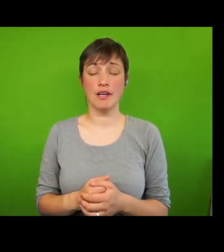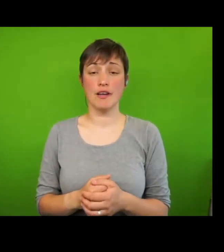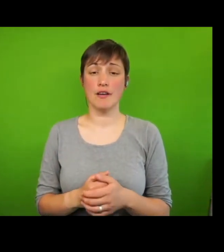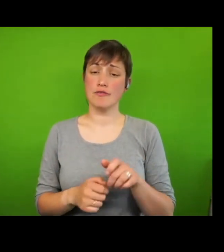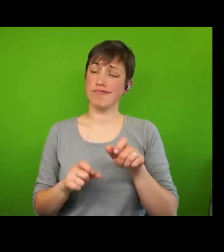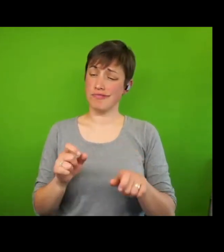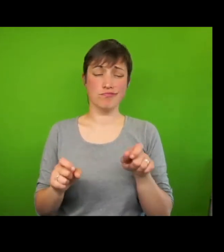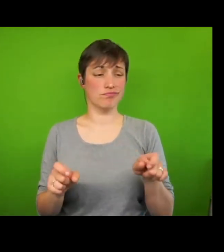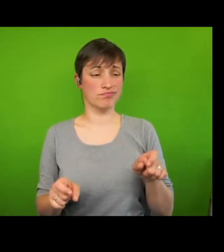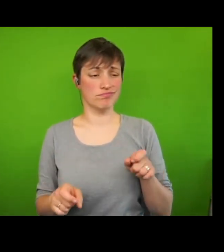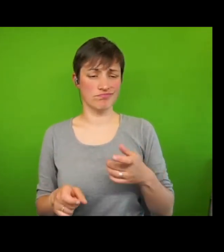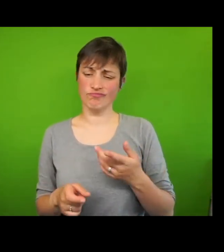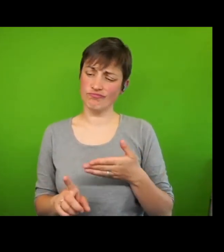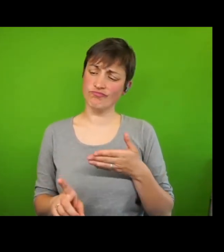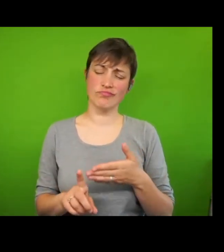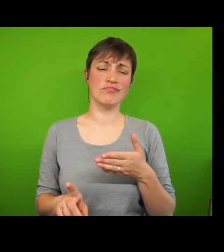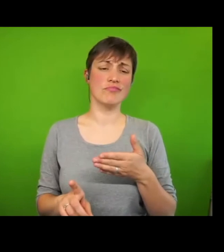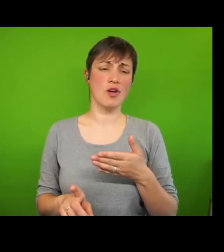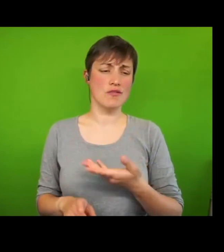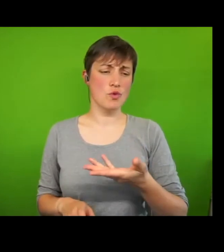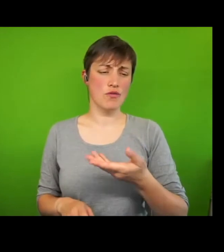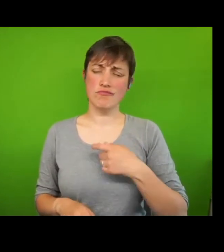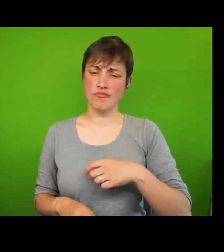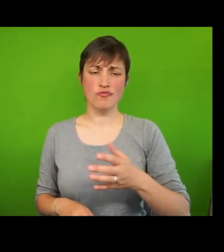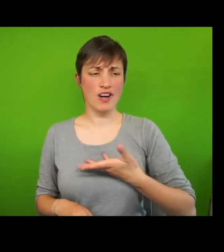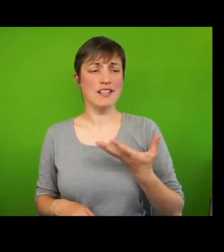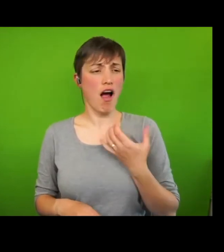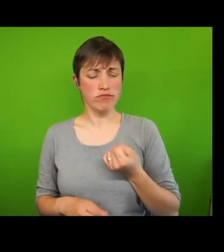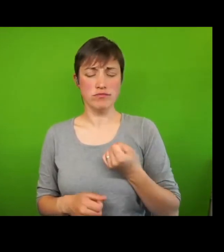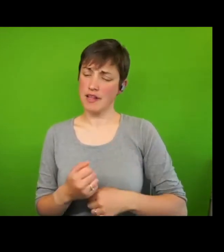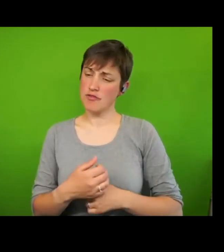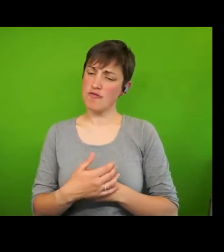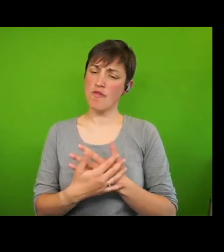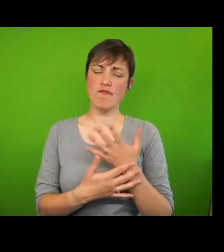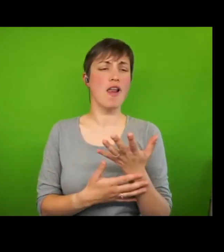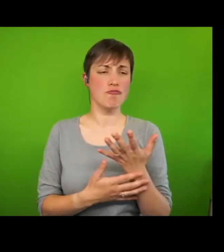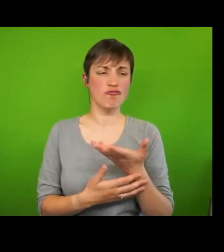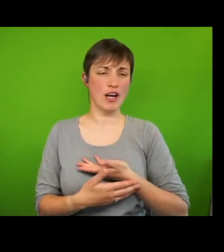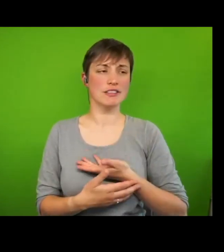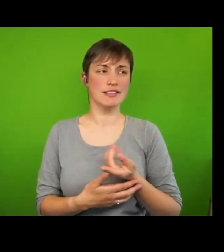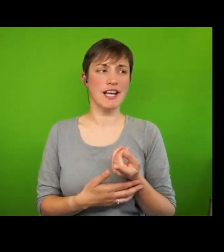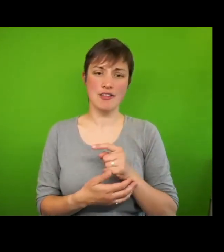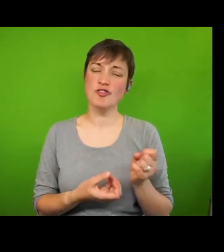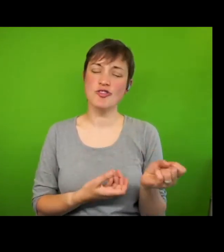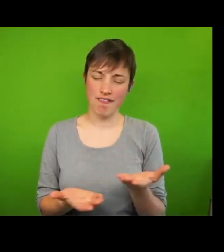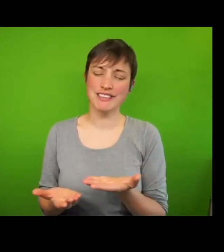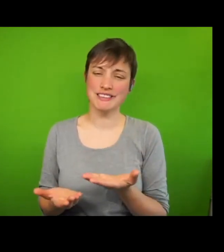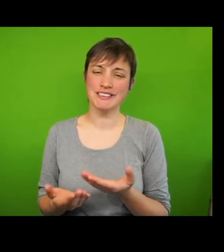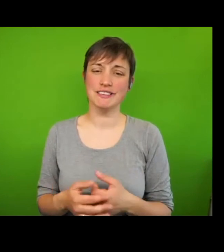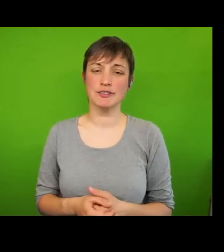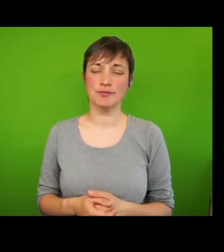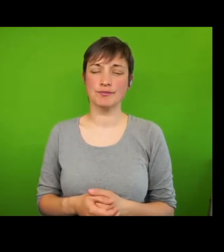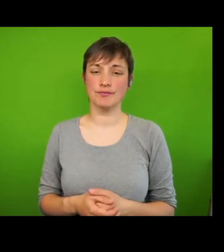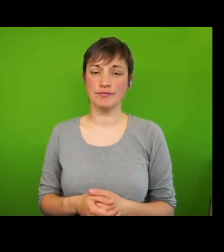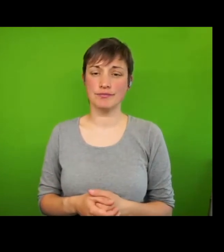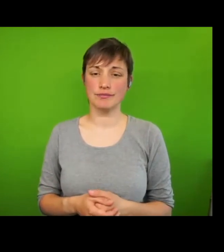role in the development of rights and services. In strengthening that agency, it enables people with experience